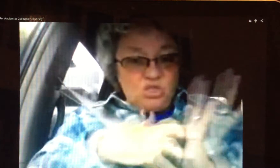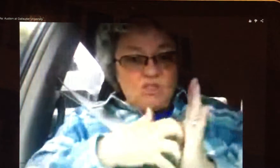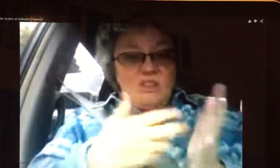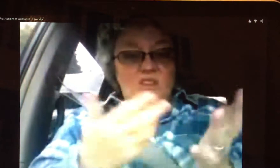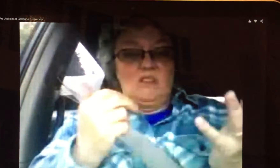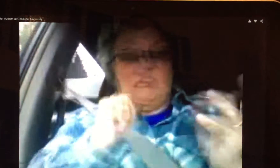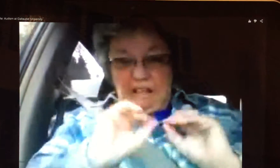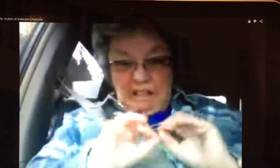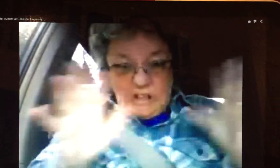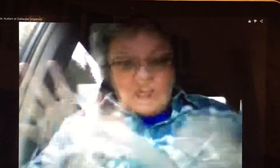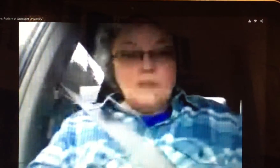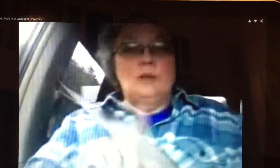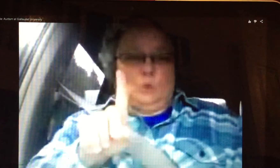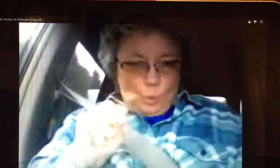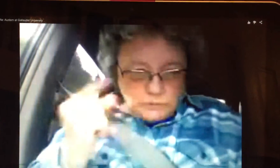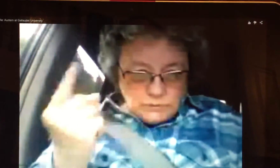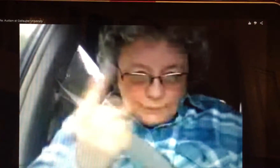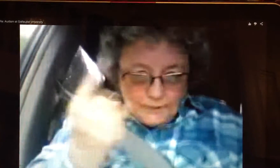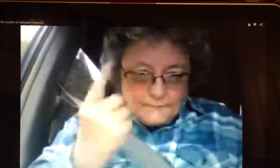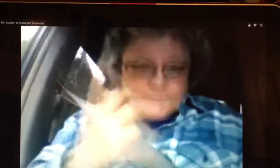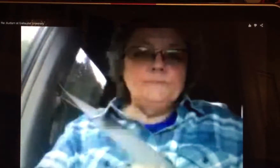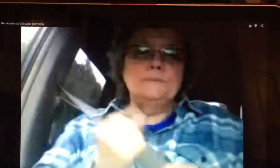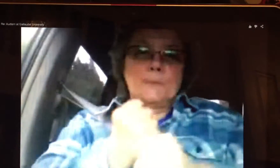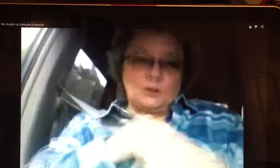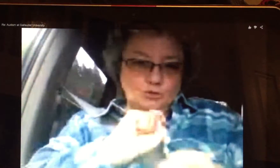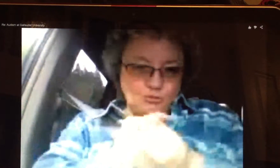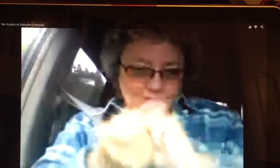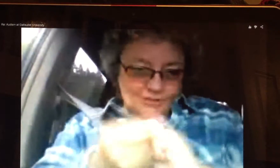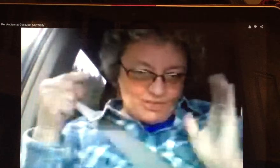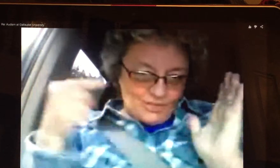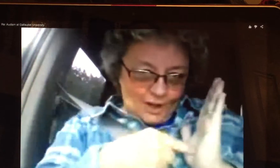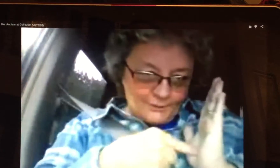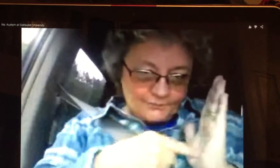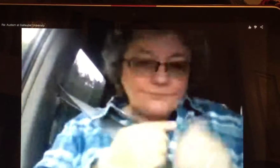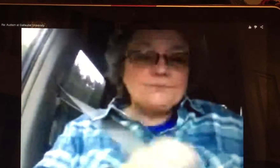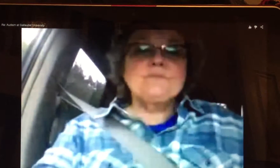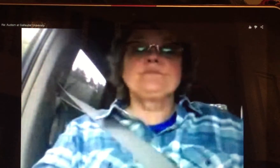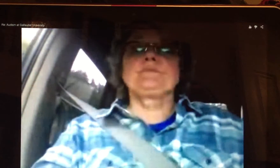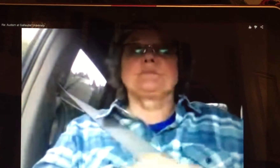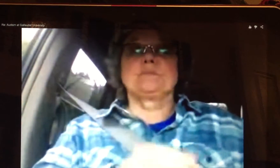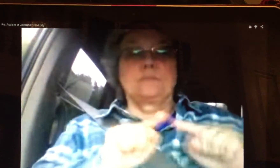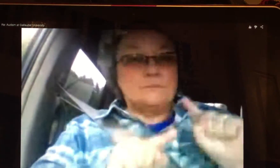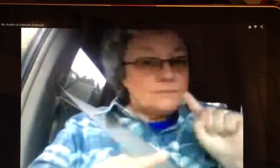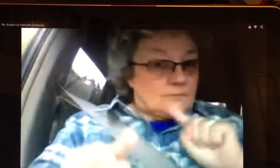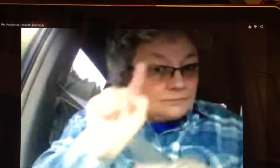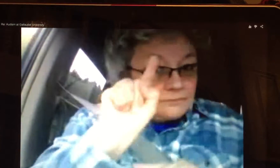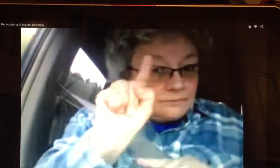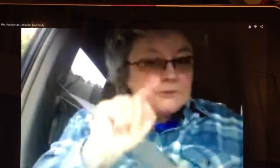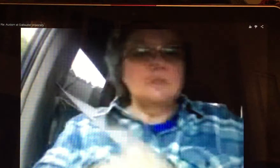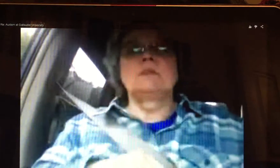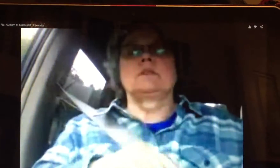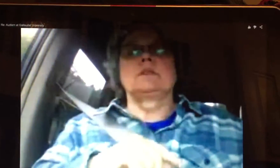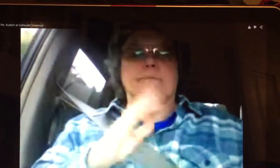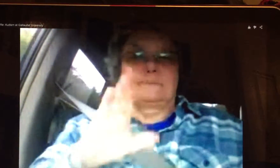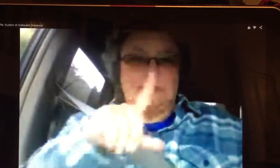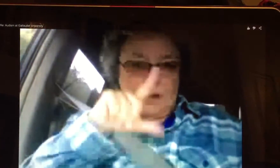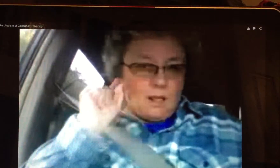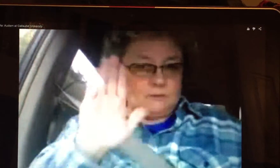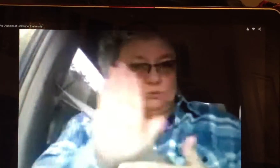also um I if it's if what is said in there is weak or not clear I suggest that you change something and do something